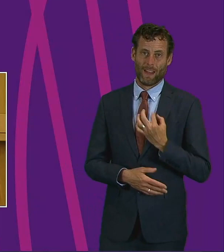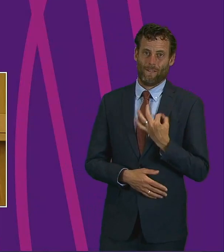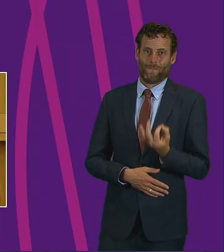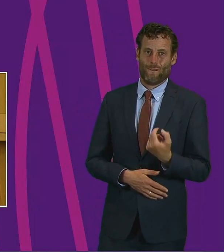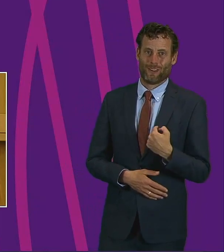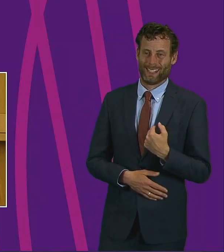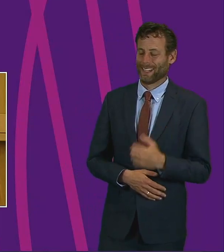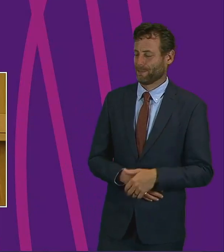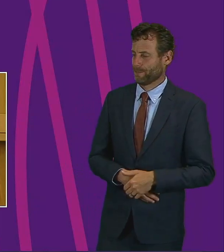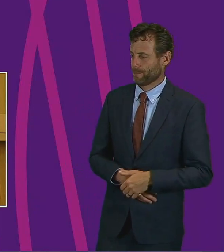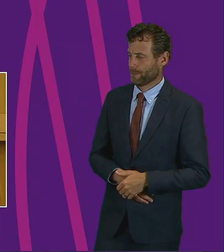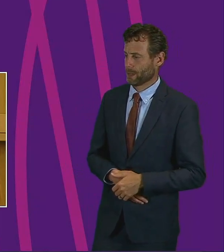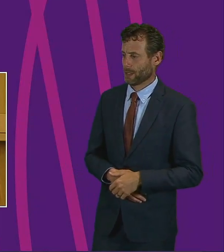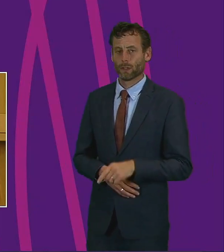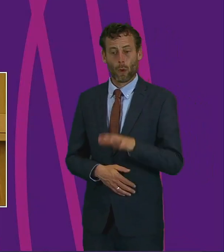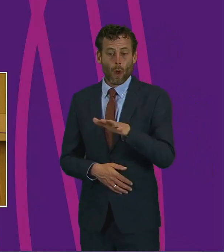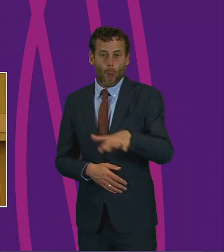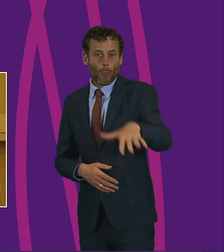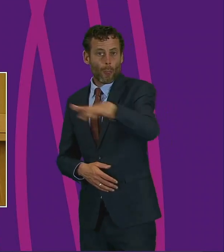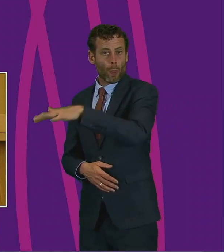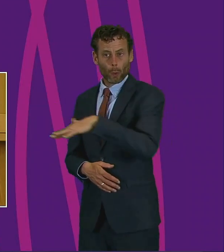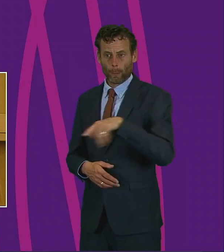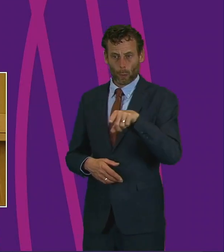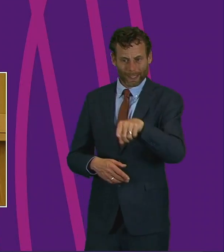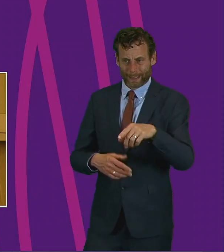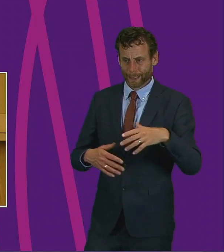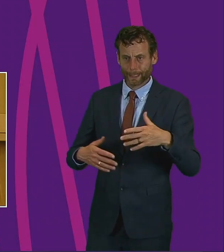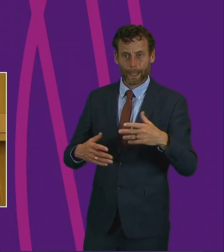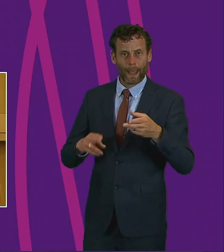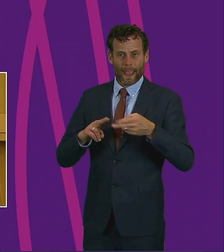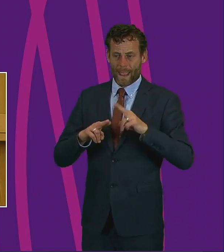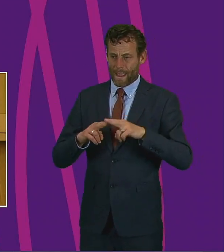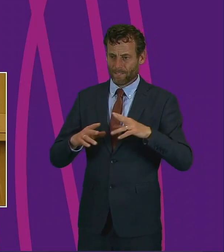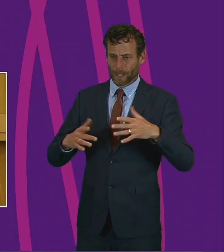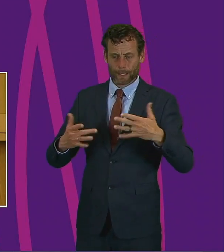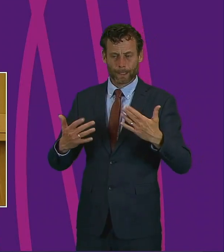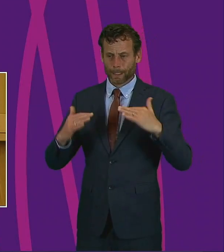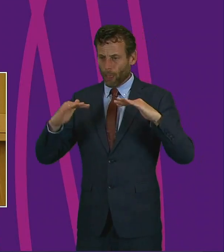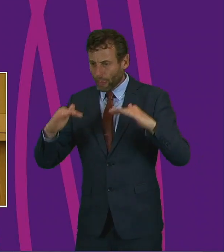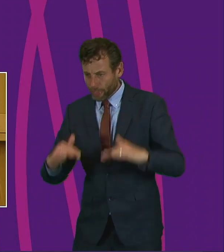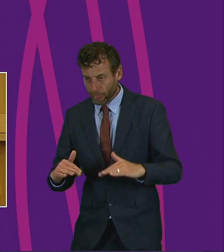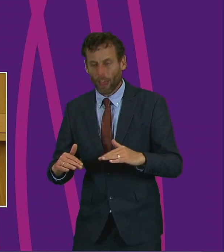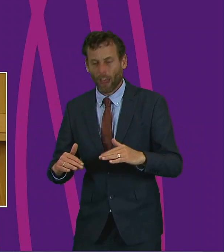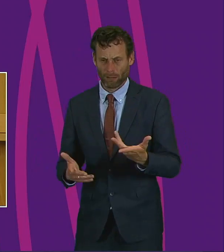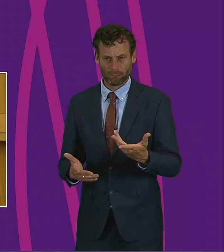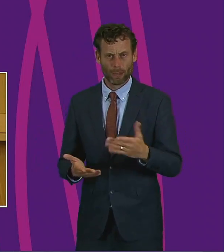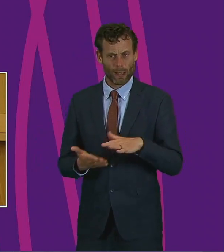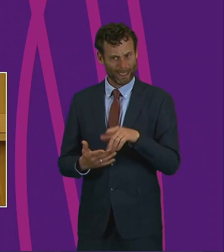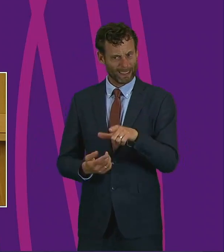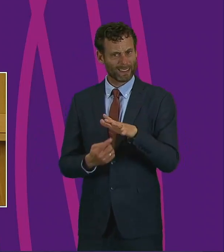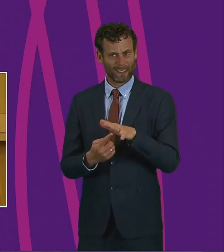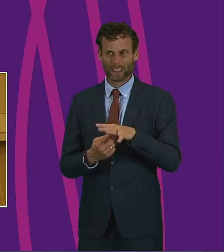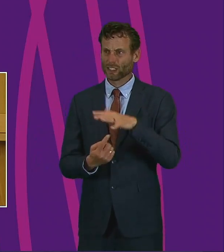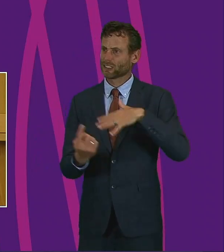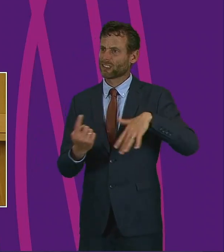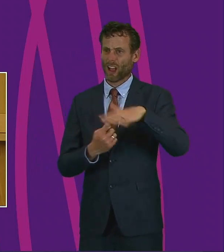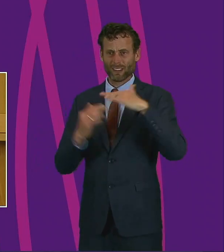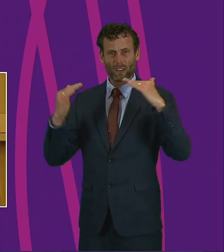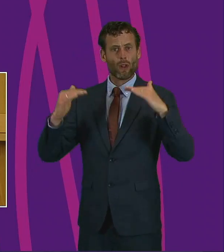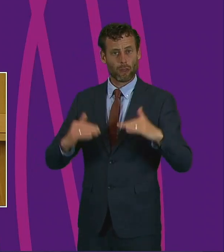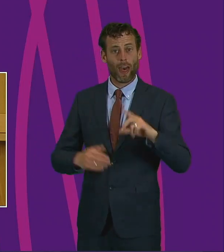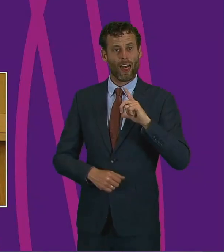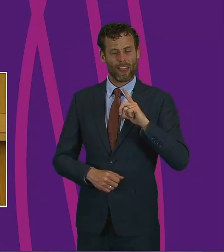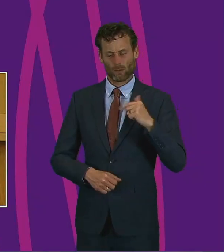our community's presiding officer is exactly why I got into politics, so I'm very grateful to the government for making time available for this important debate today.